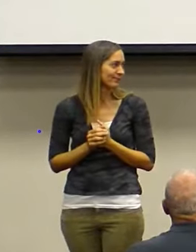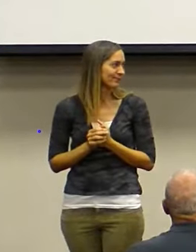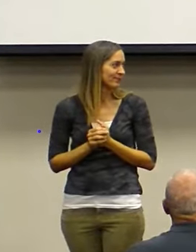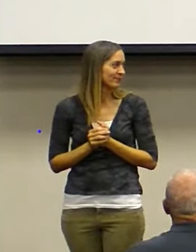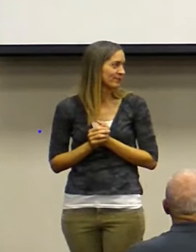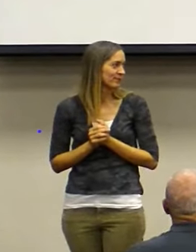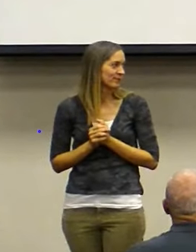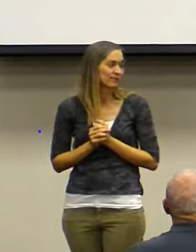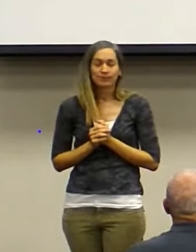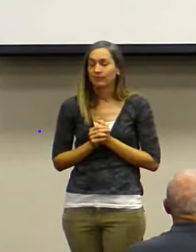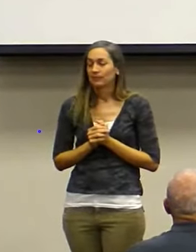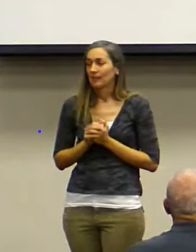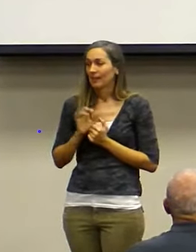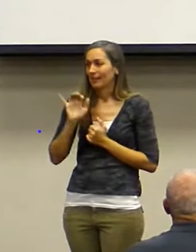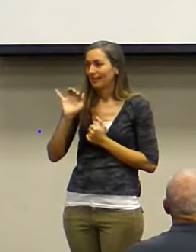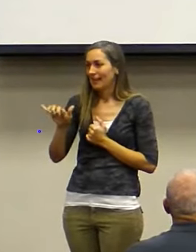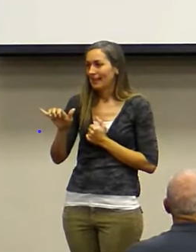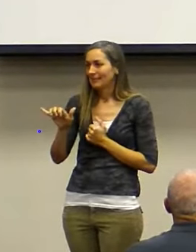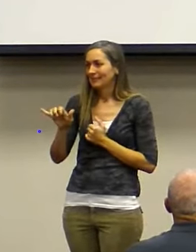See, that is the key.